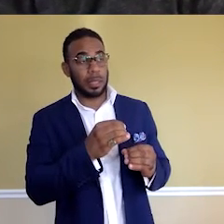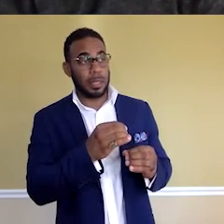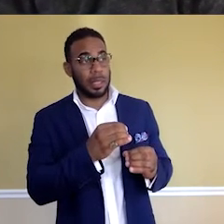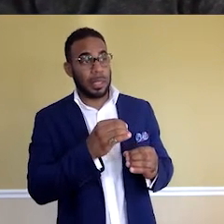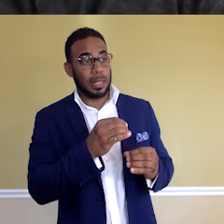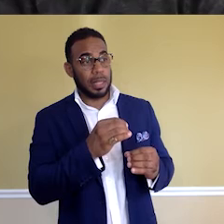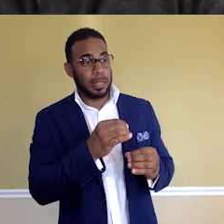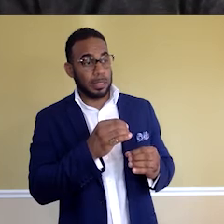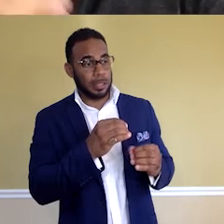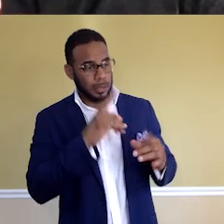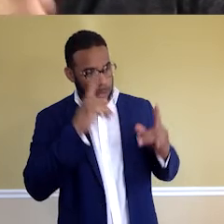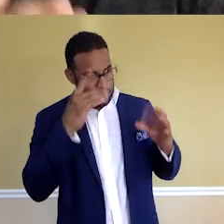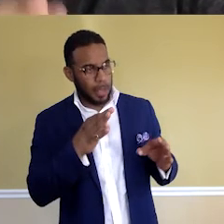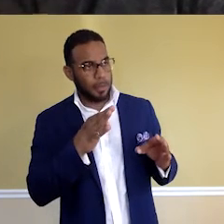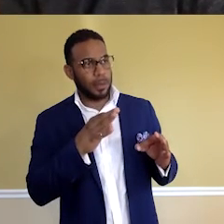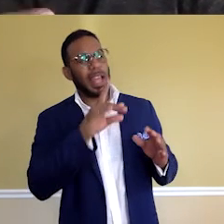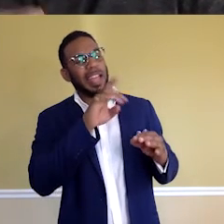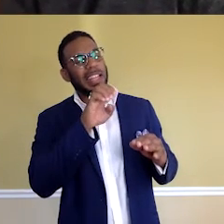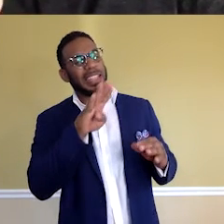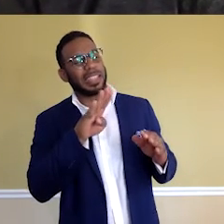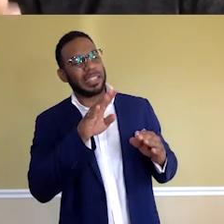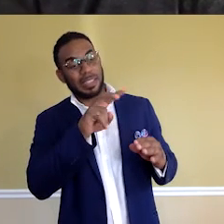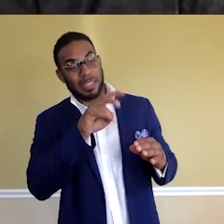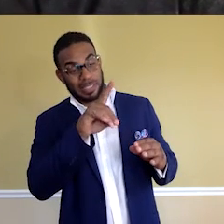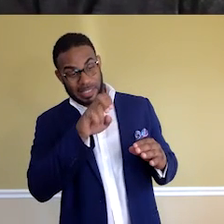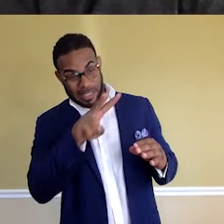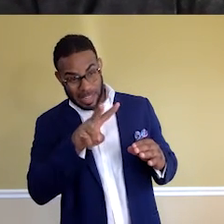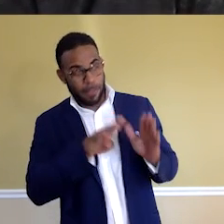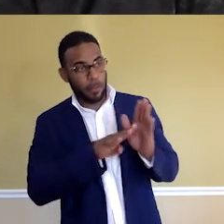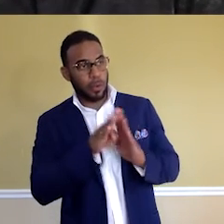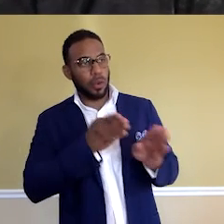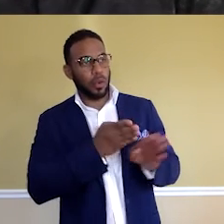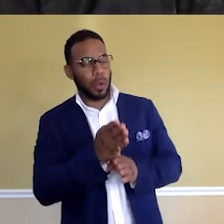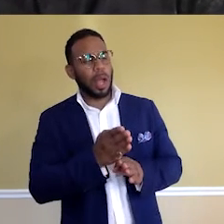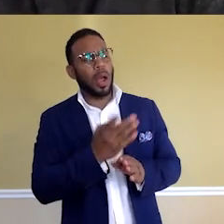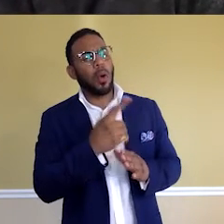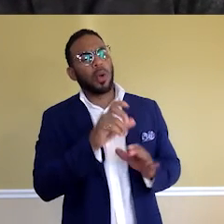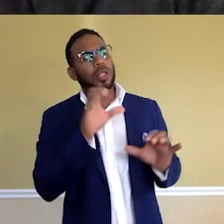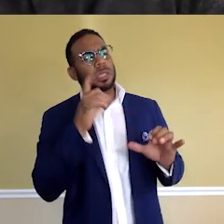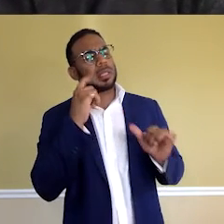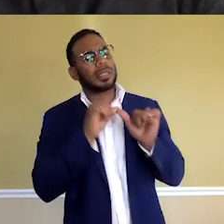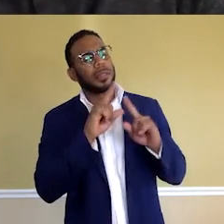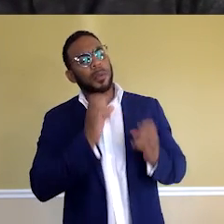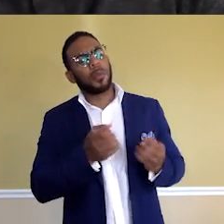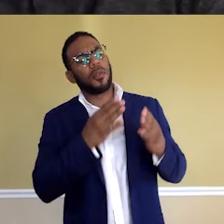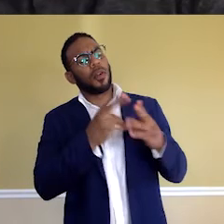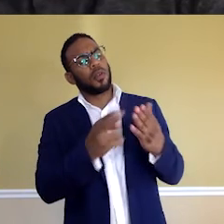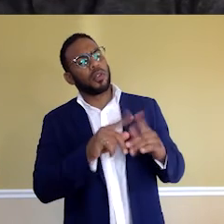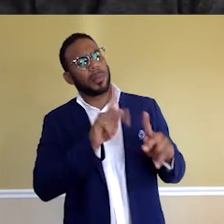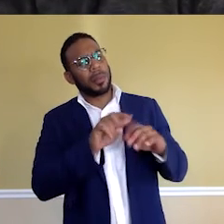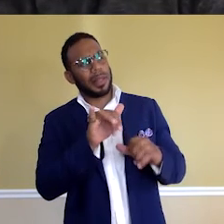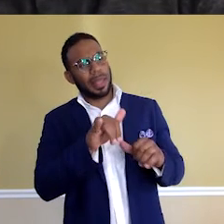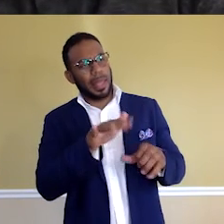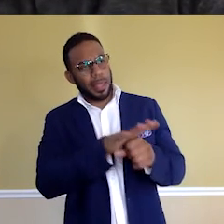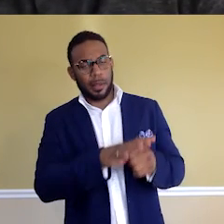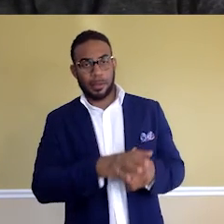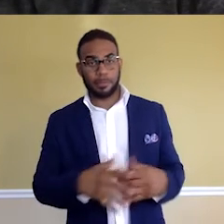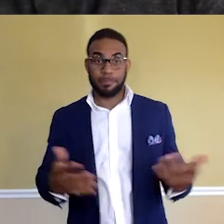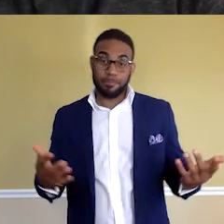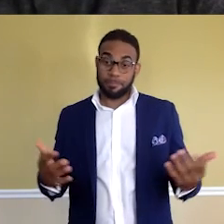have you helped? And what do you see as your way to continue to be providing resources to people in that area? So we've run, we